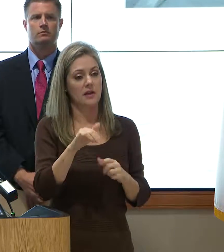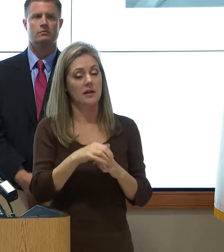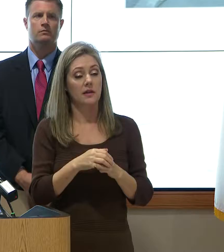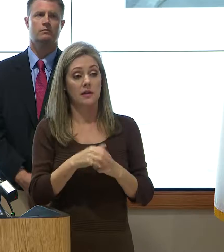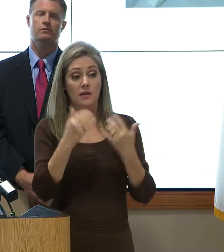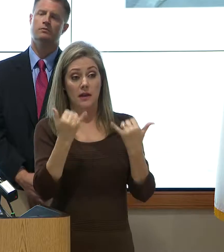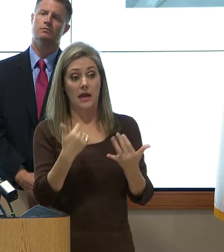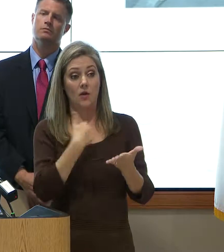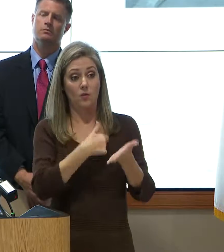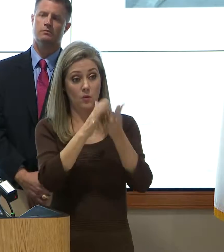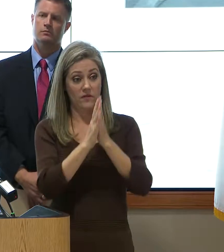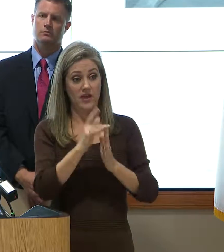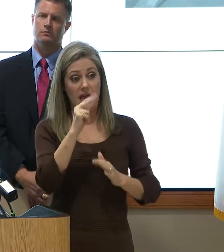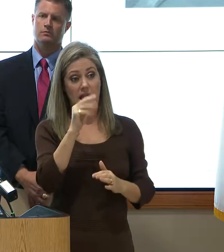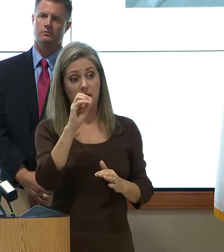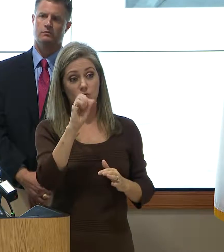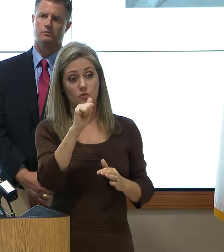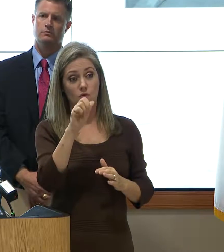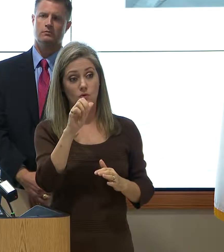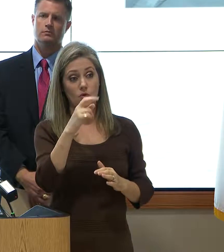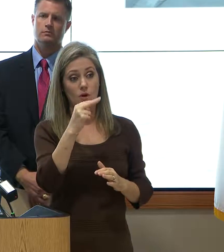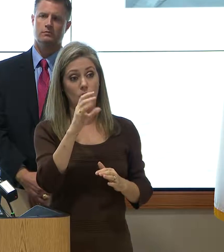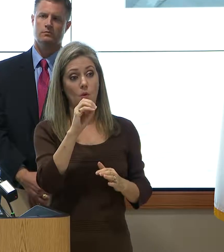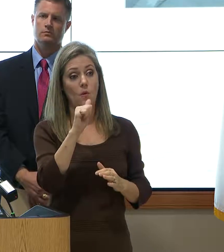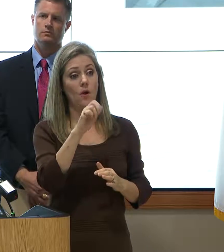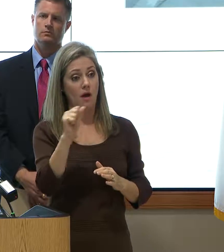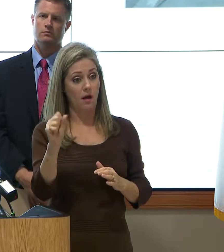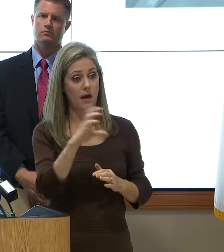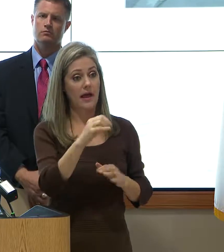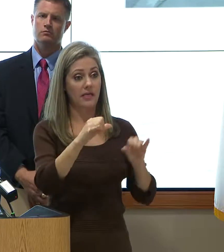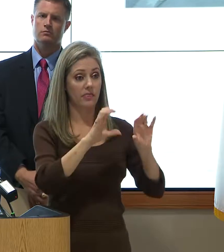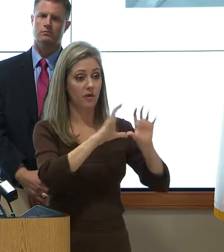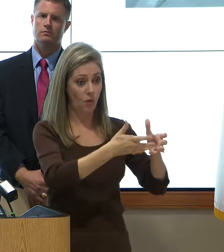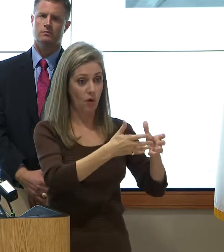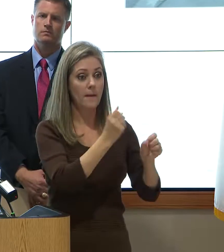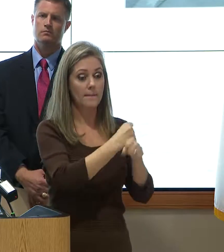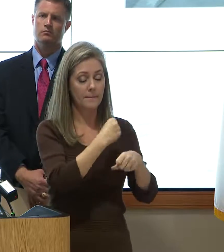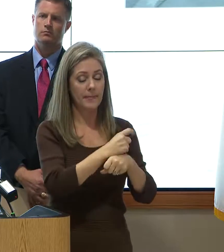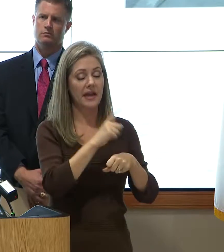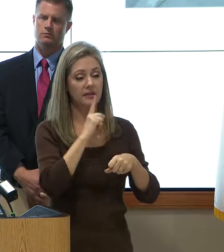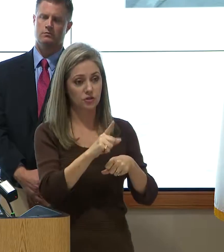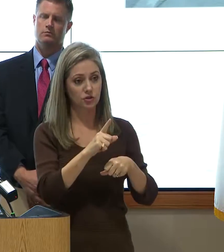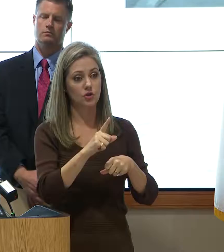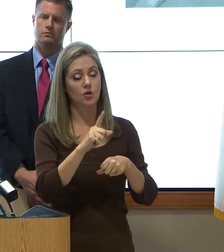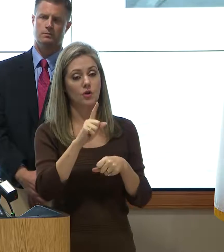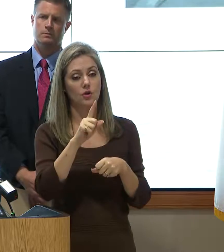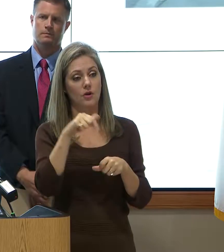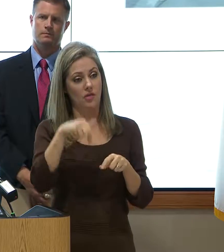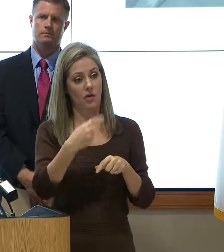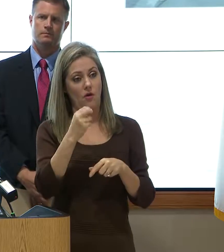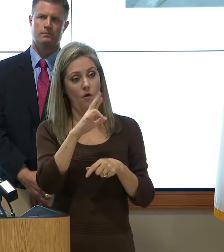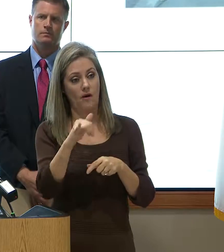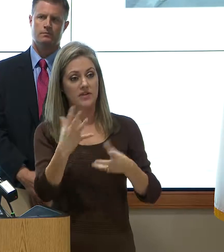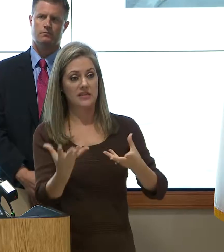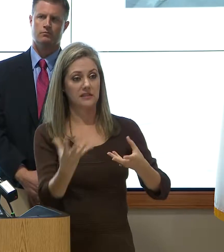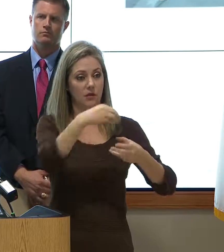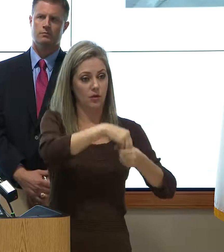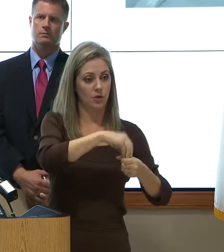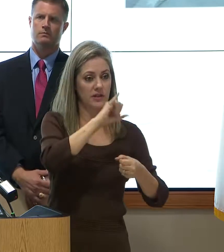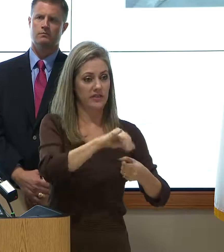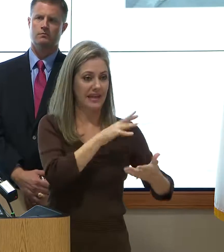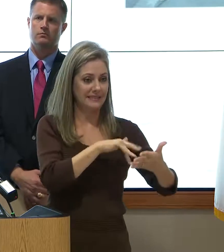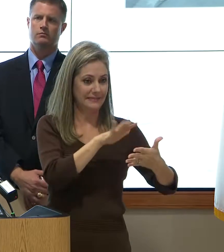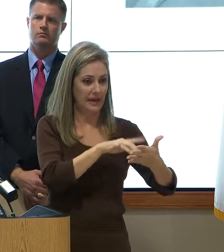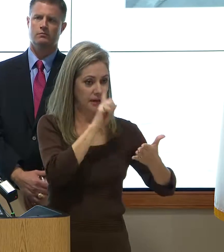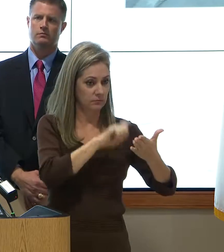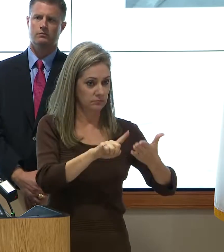asked NOAA and the Corps to do is to make sure Harvey gets incorporated into that study. And so they have